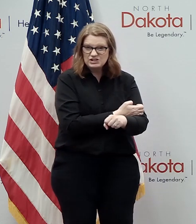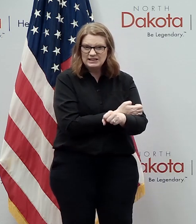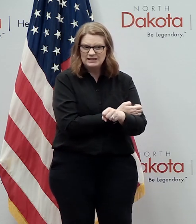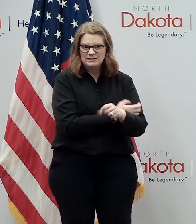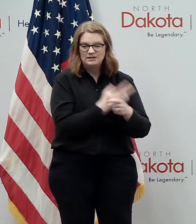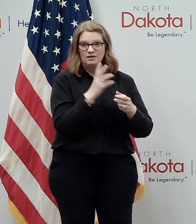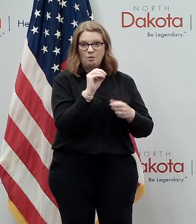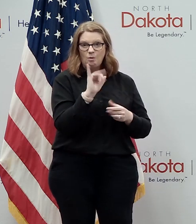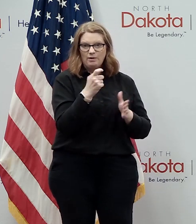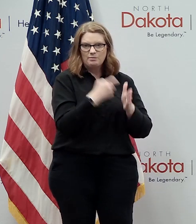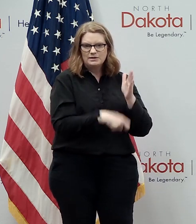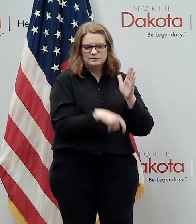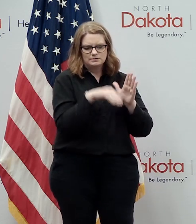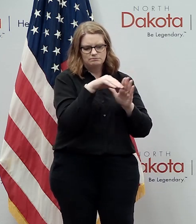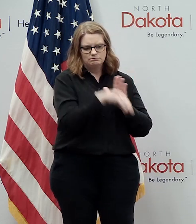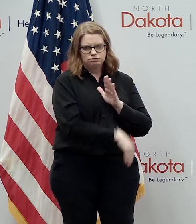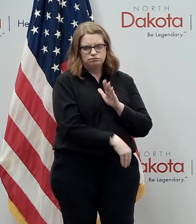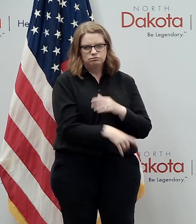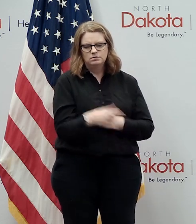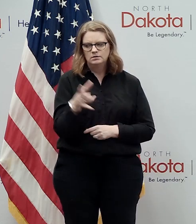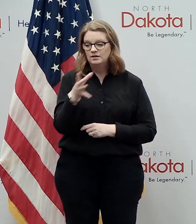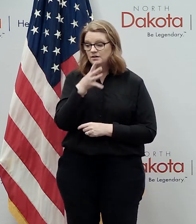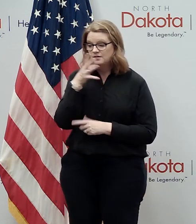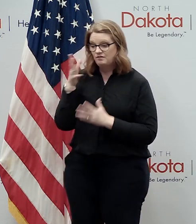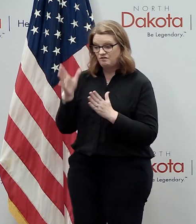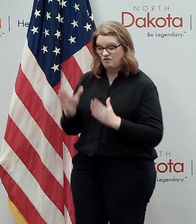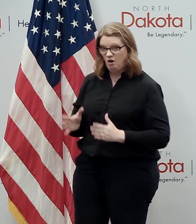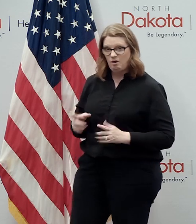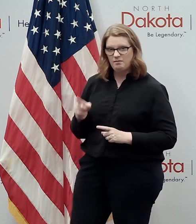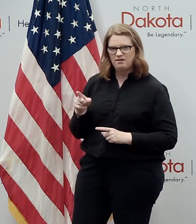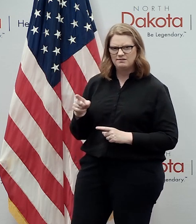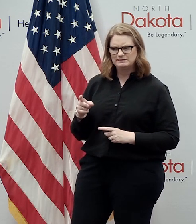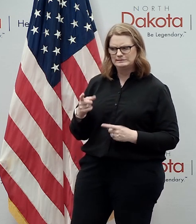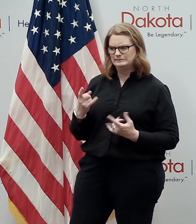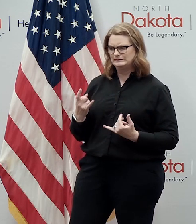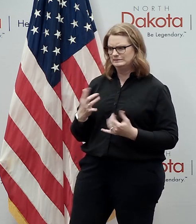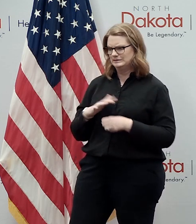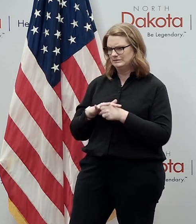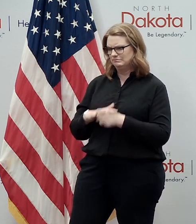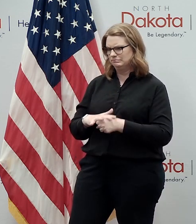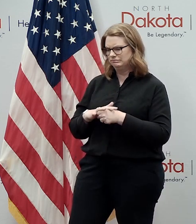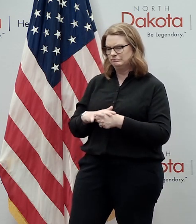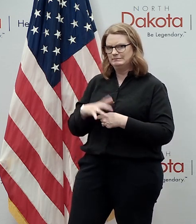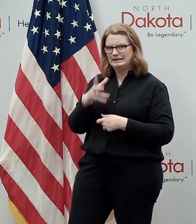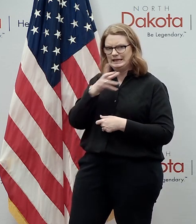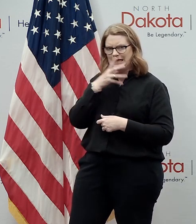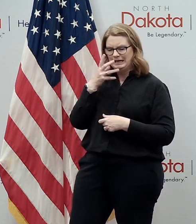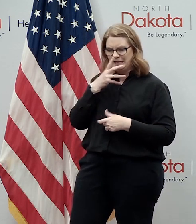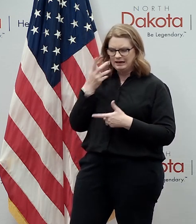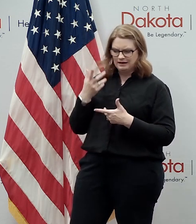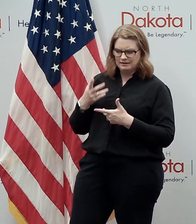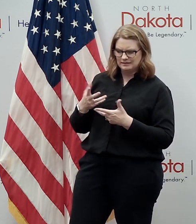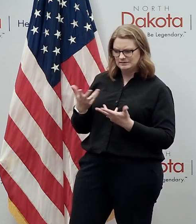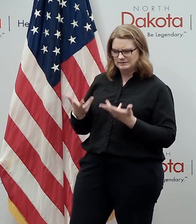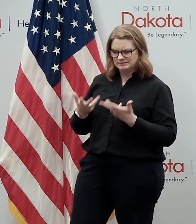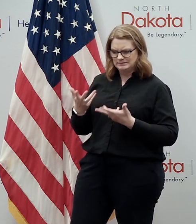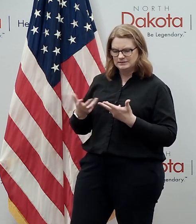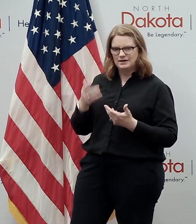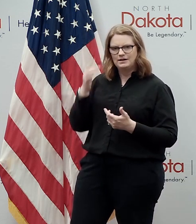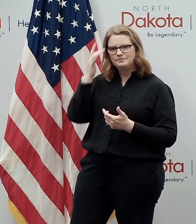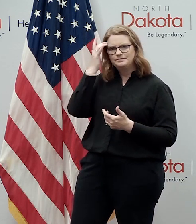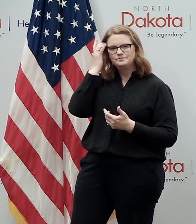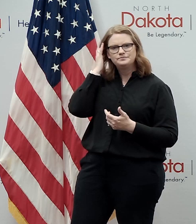oil prices or you're a farmer that's dealing with the the current stress in the ag world and farm stress as they as it's called